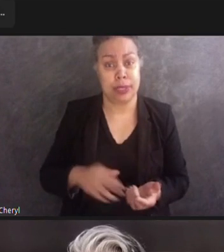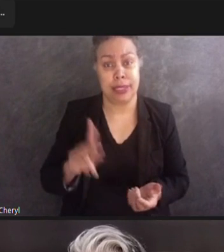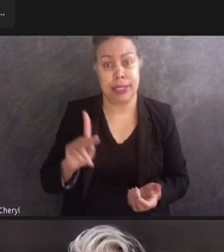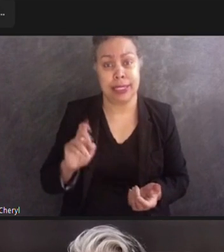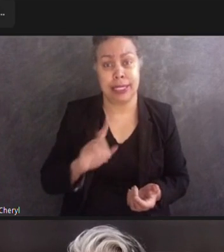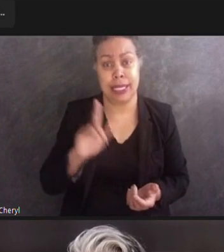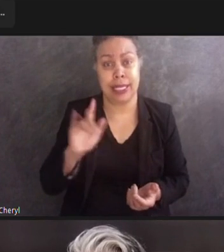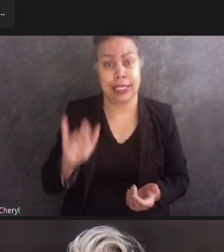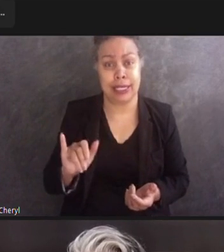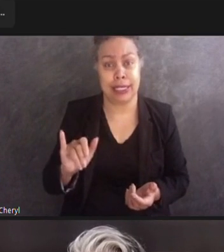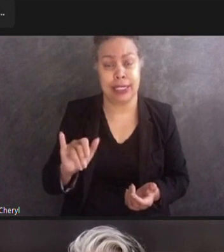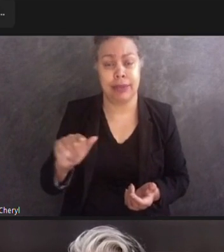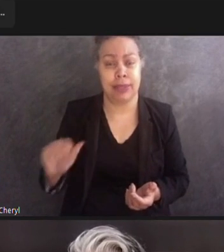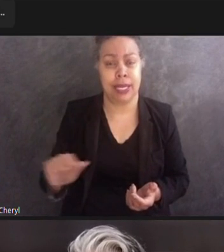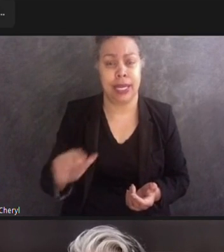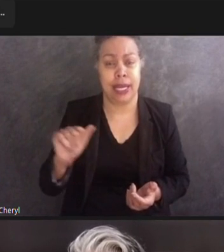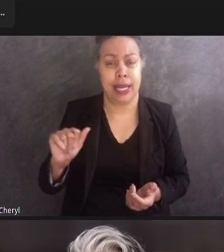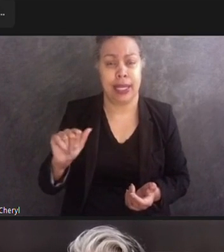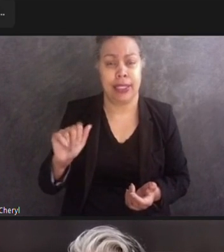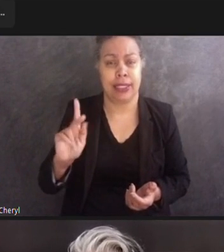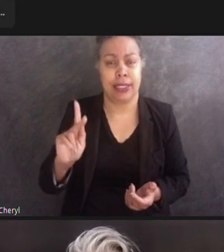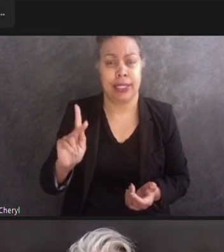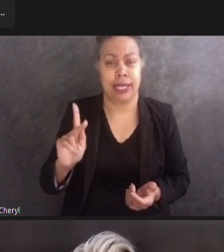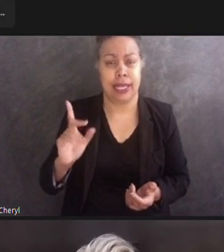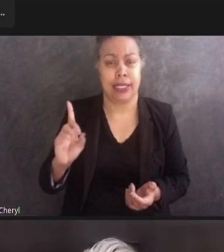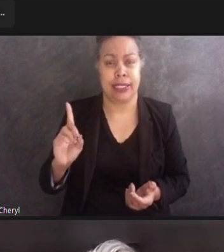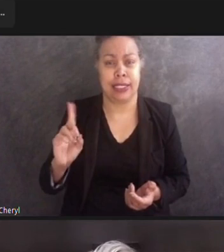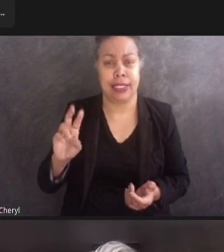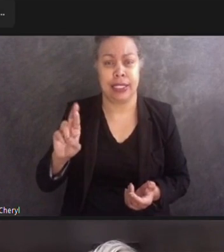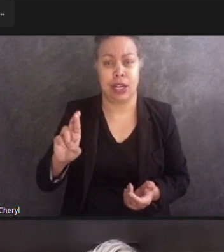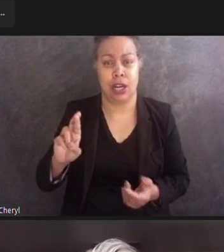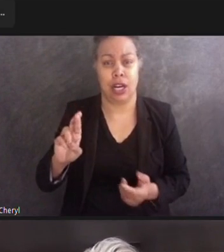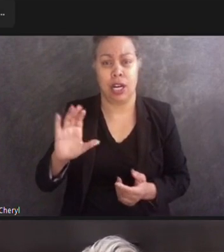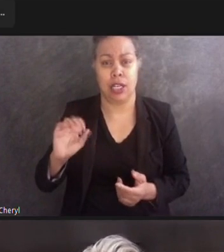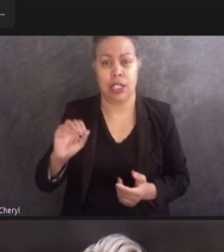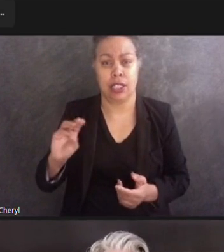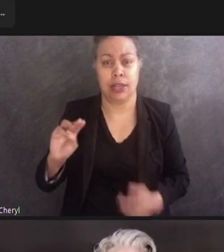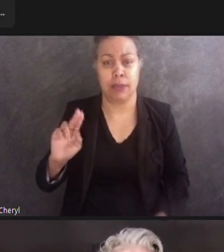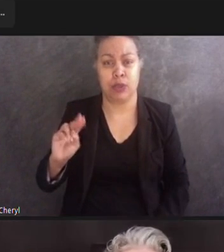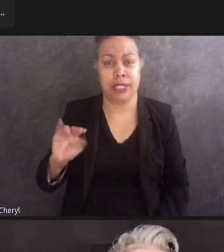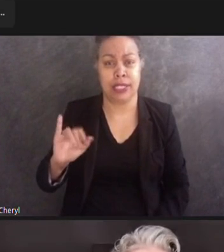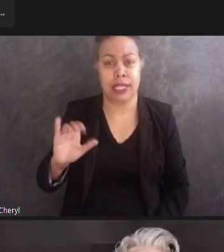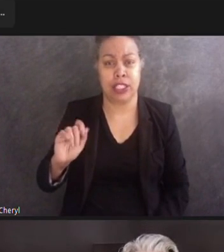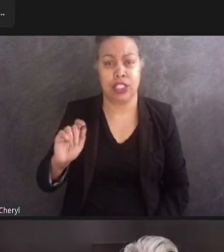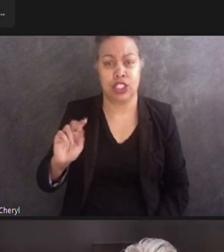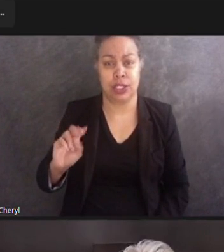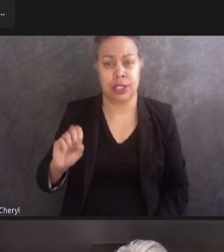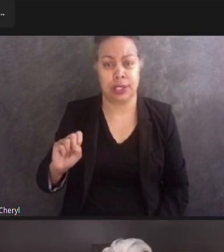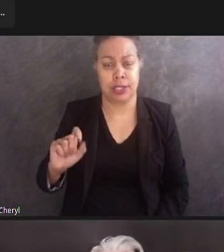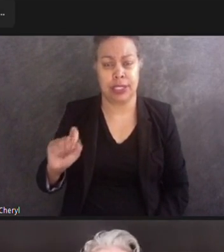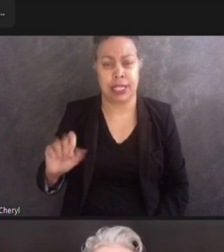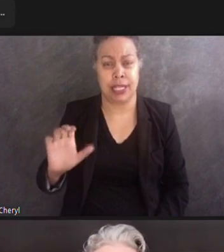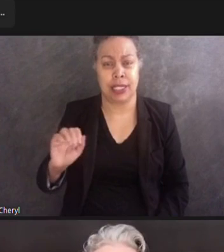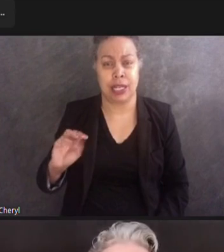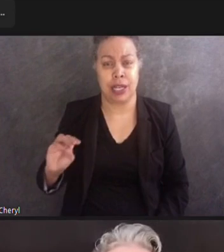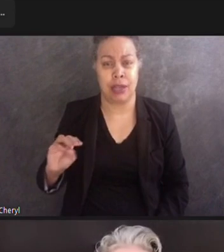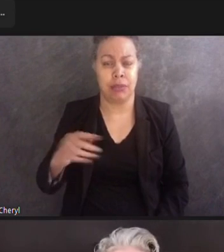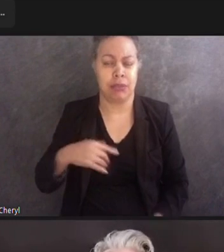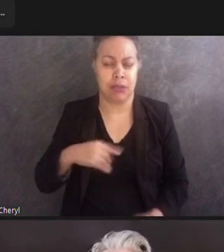-Y, at kdrcommunications.com. And I will put that email in the chat box again. You can press star